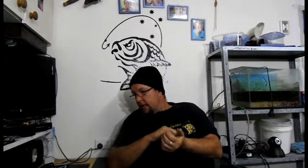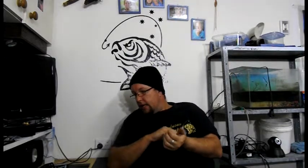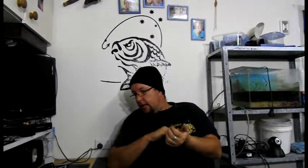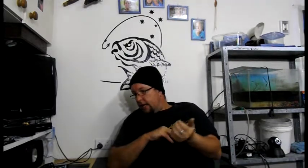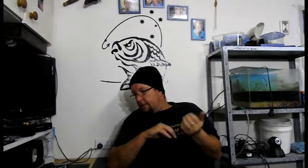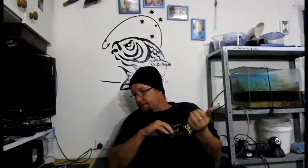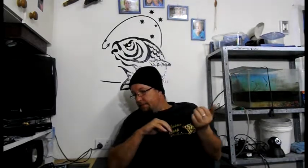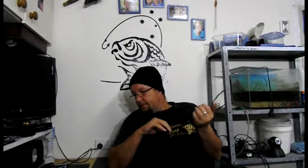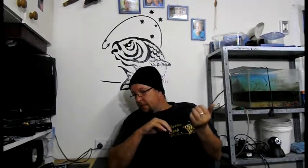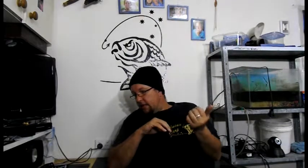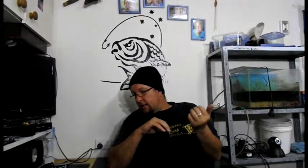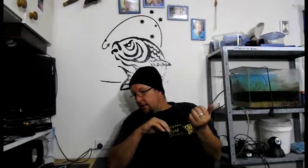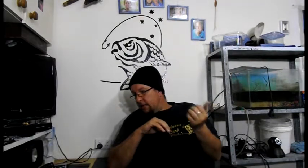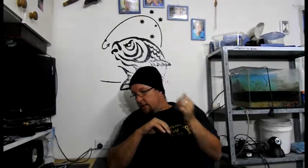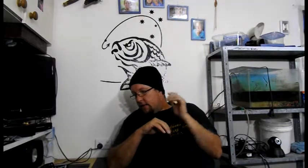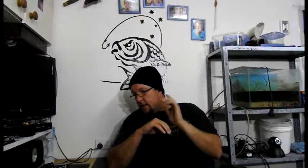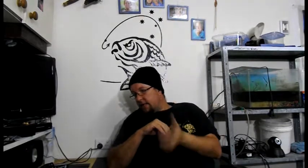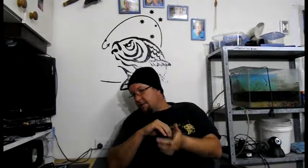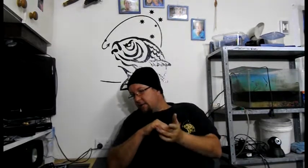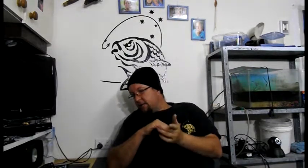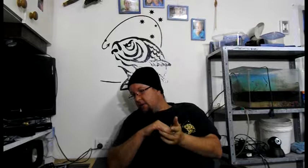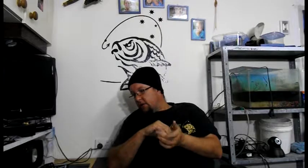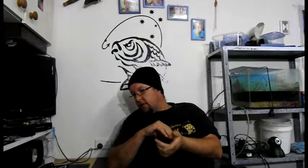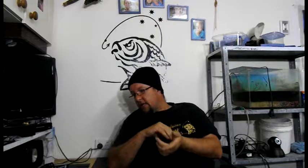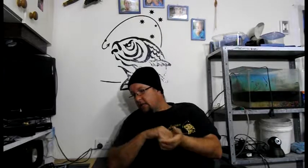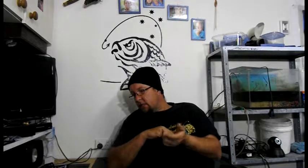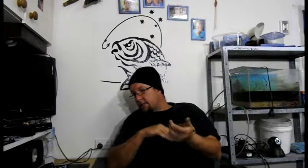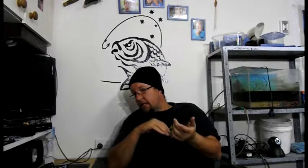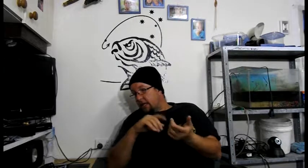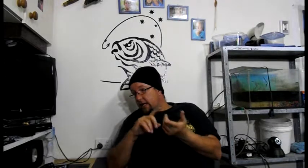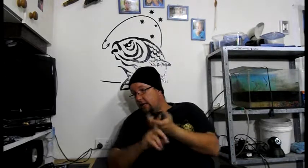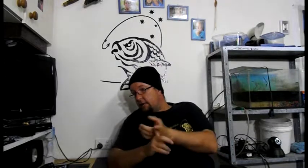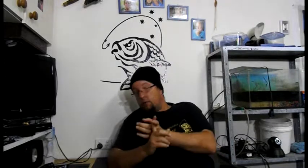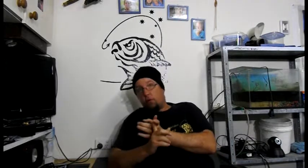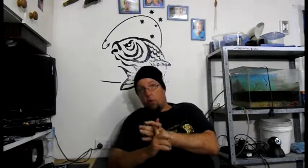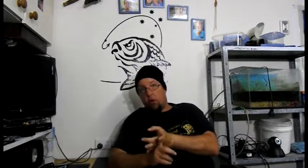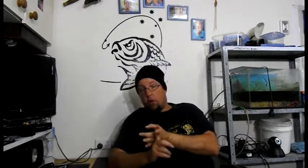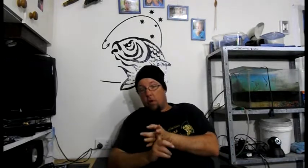Um. And that brings me. On to another topic. In. Water quality.